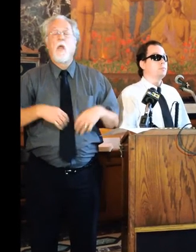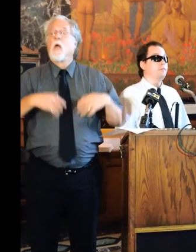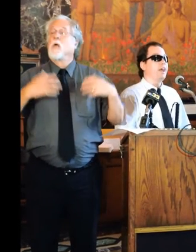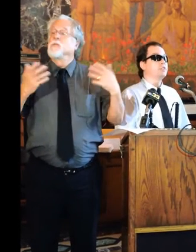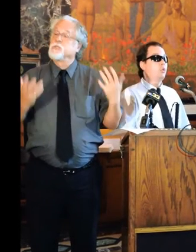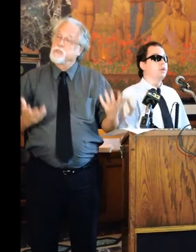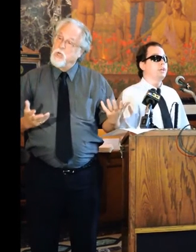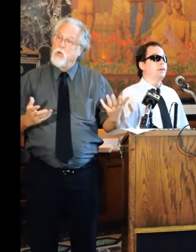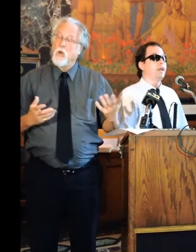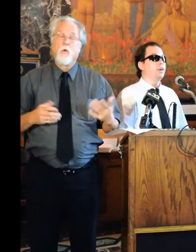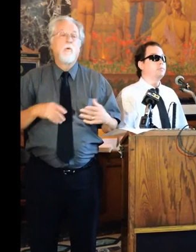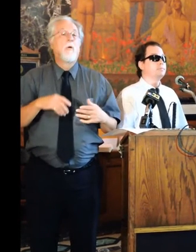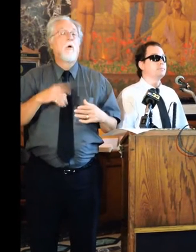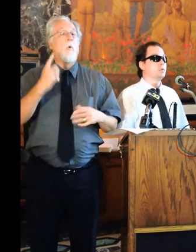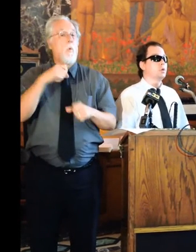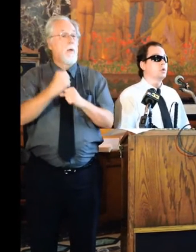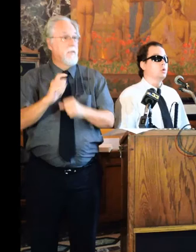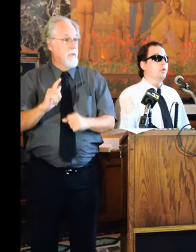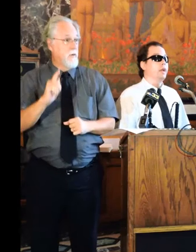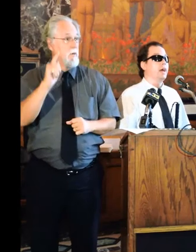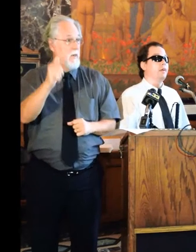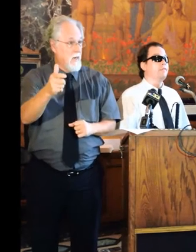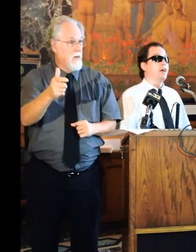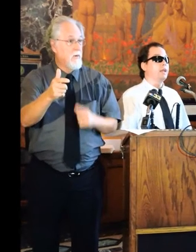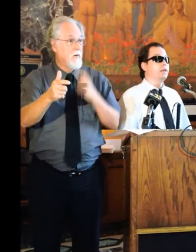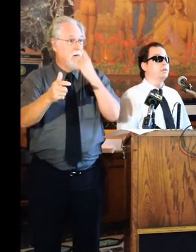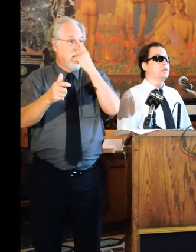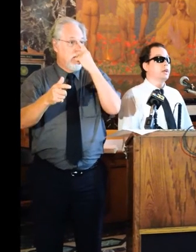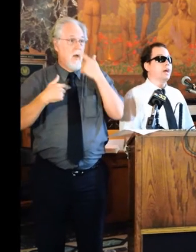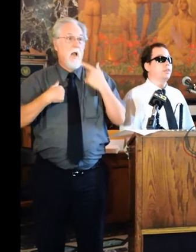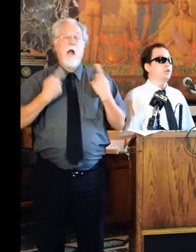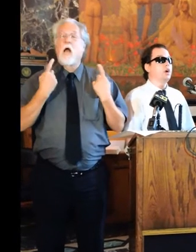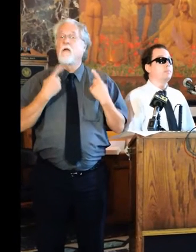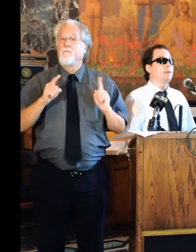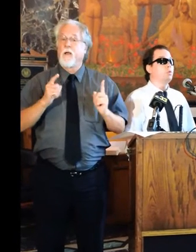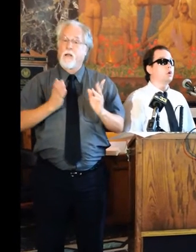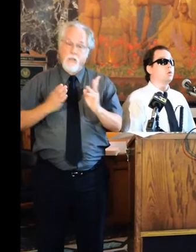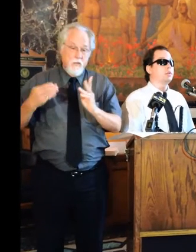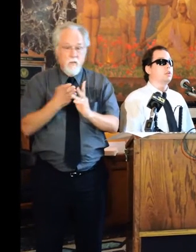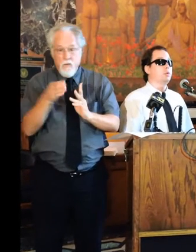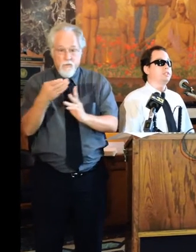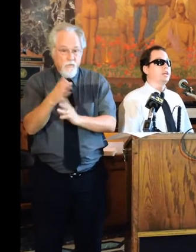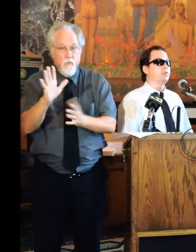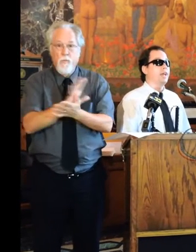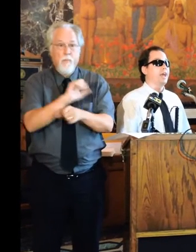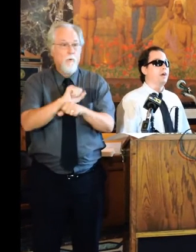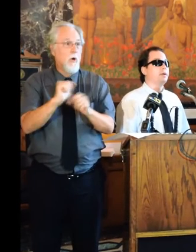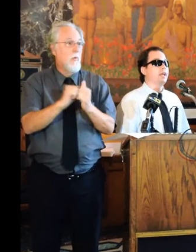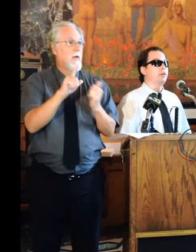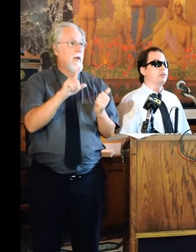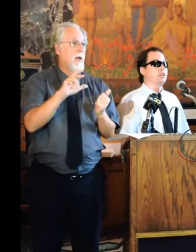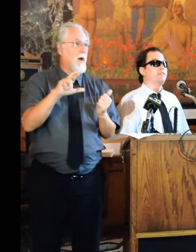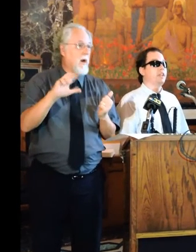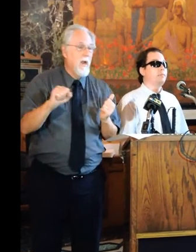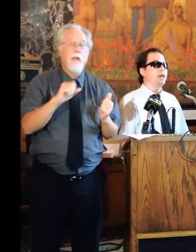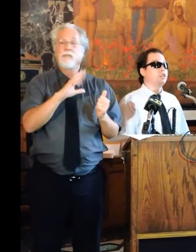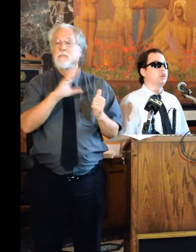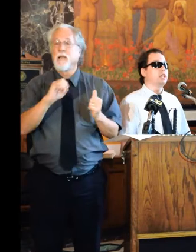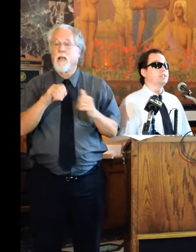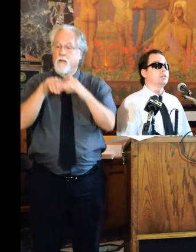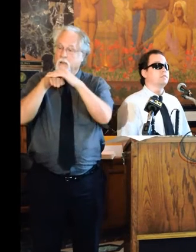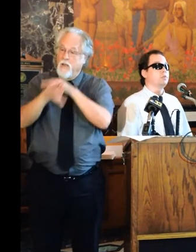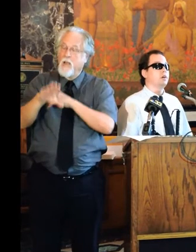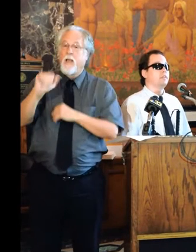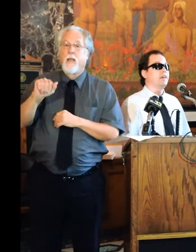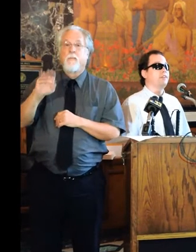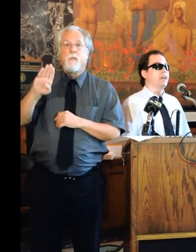So, fast forward a year later, when I finally got through all the paperwork with Louisiana Rehab, and entered the Affiliated Blind